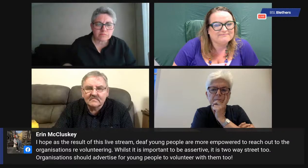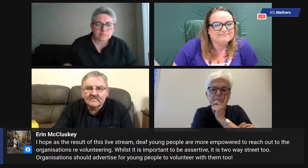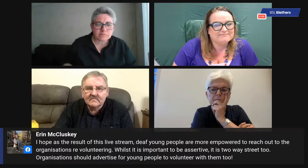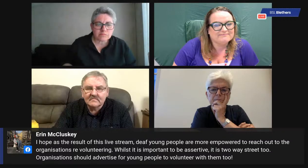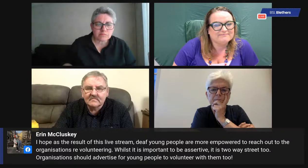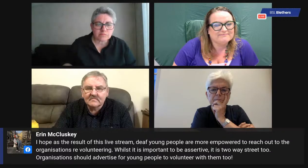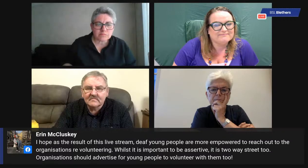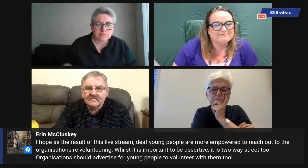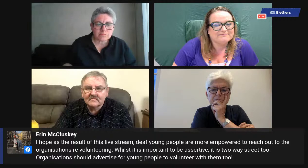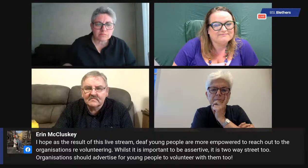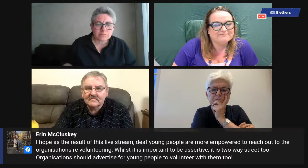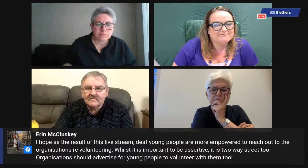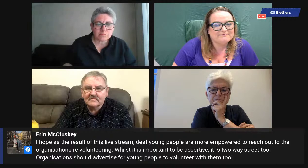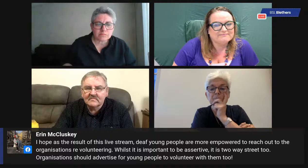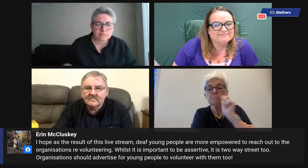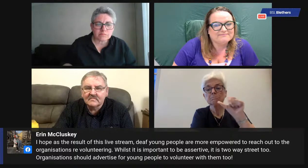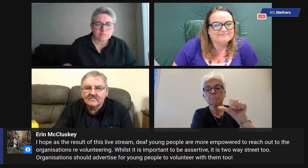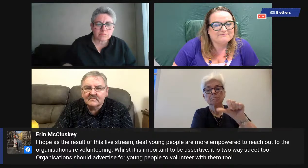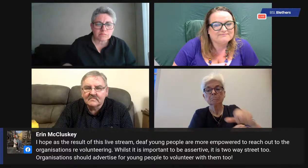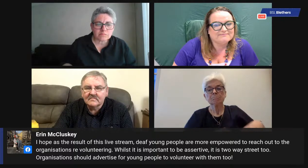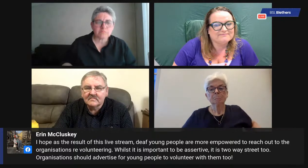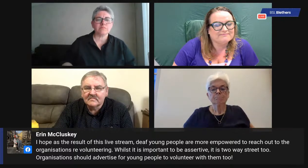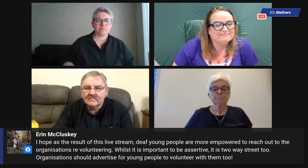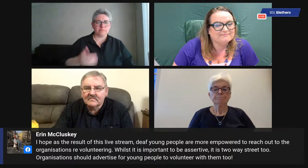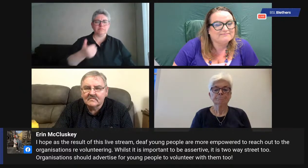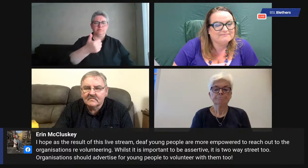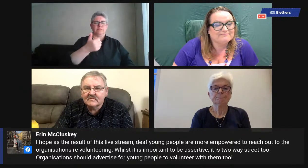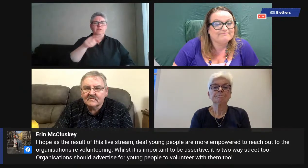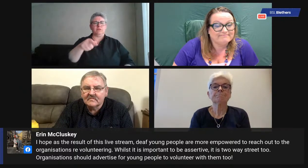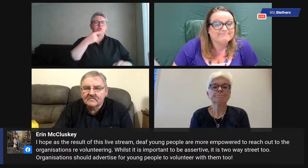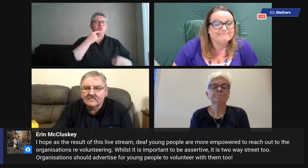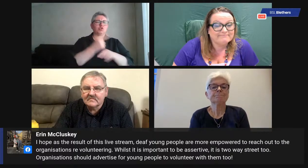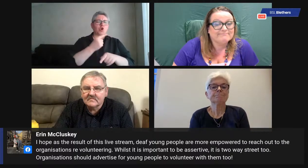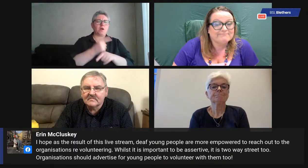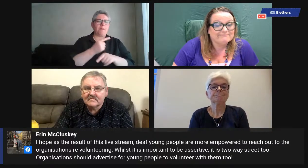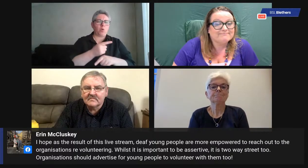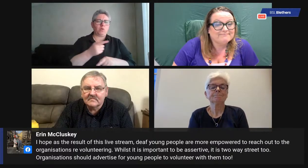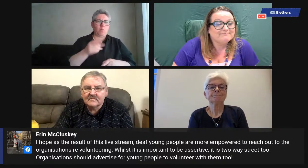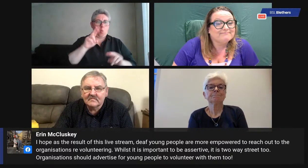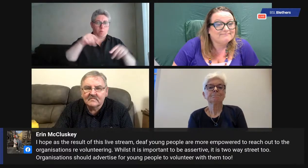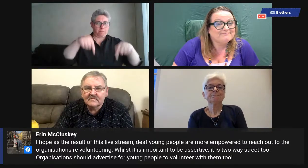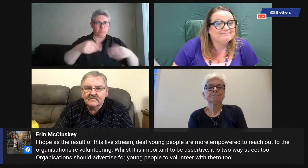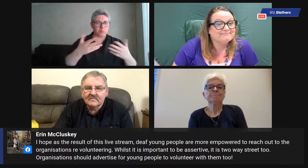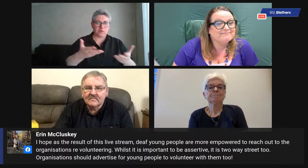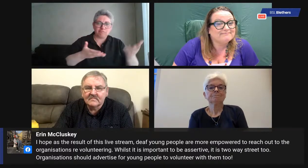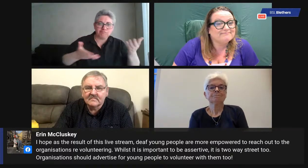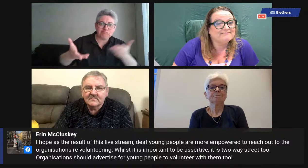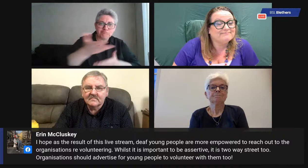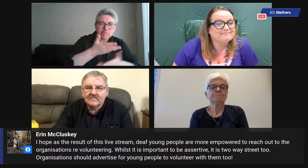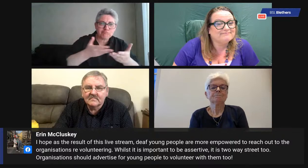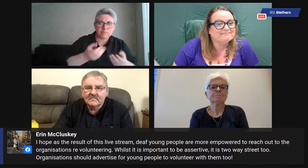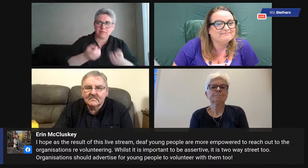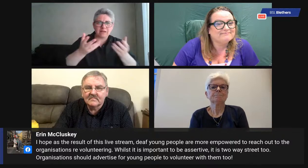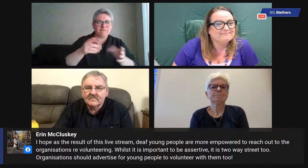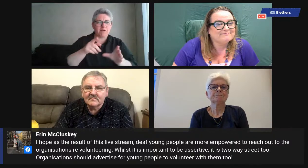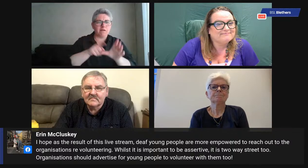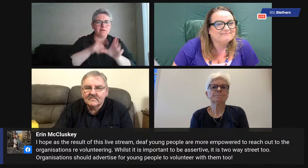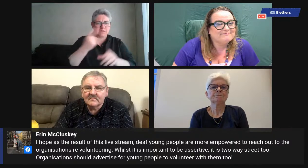Erin McCluskey says, I hope as the result of this live stream, deaf young people are more empowered to reach out to organizations